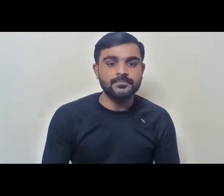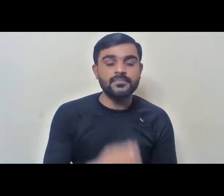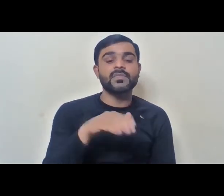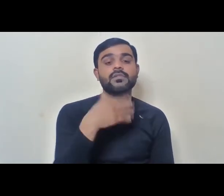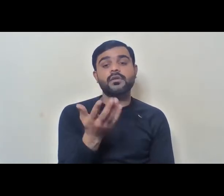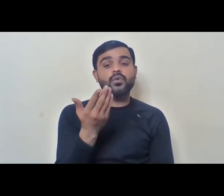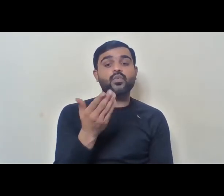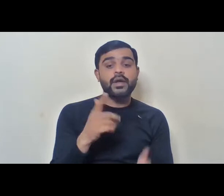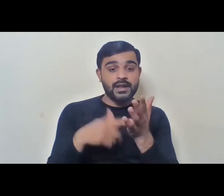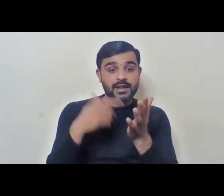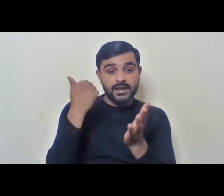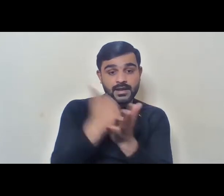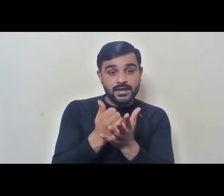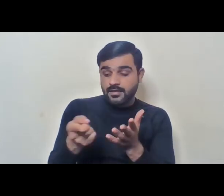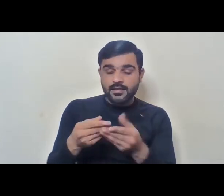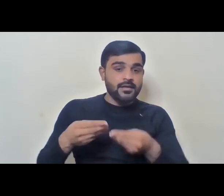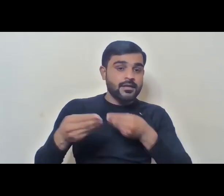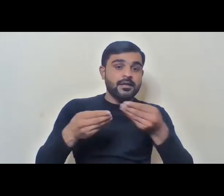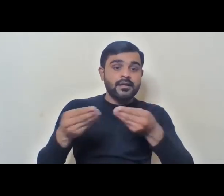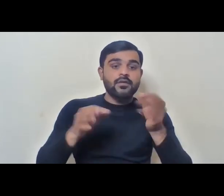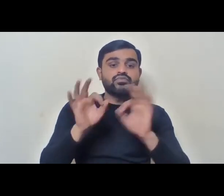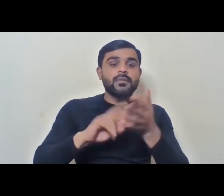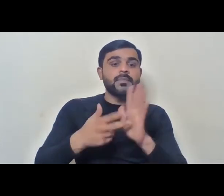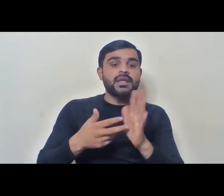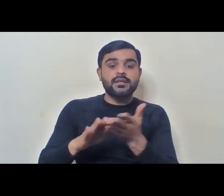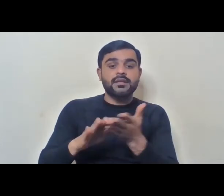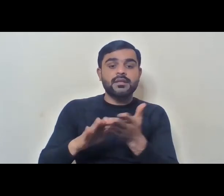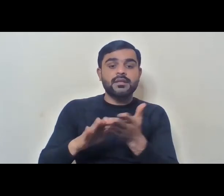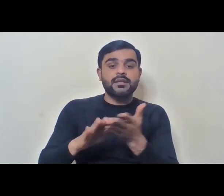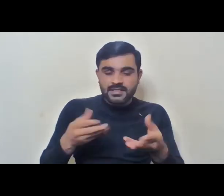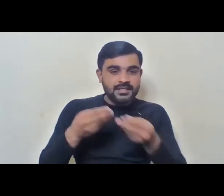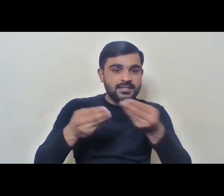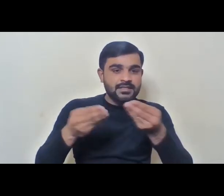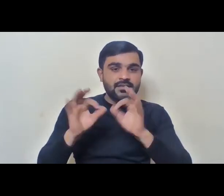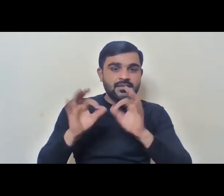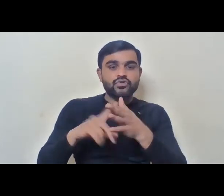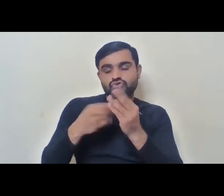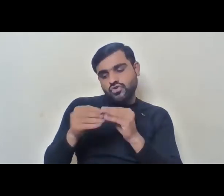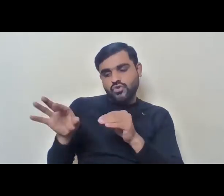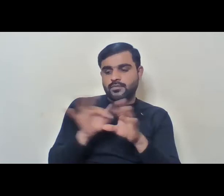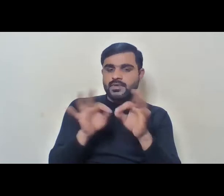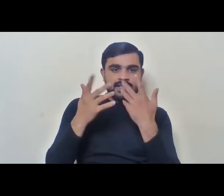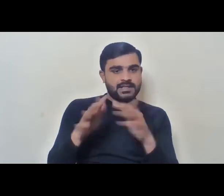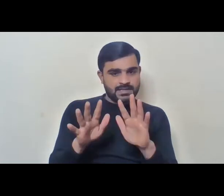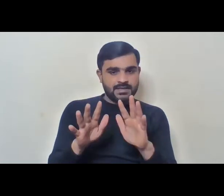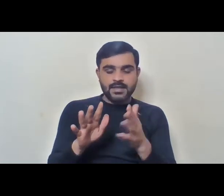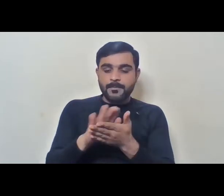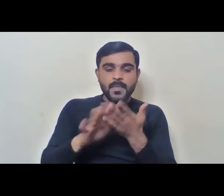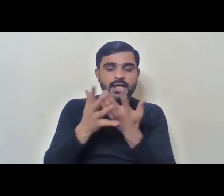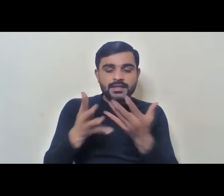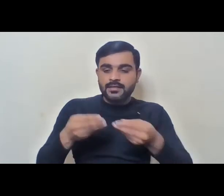reservations were not being provided, even with a post being identified, in one